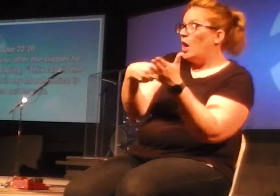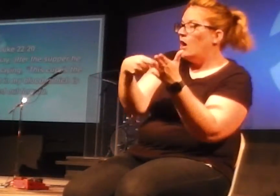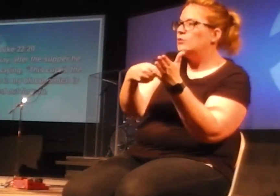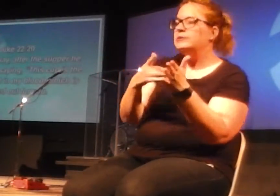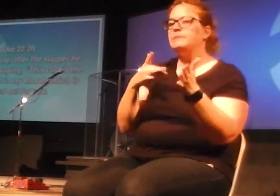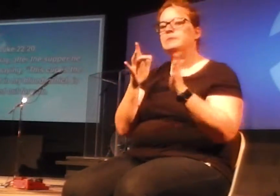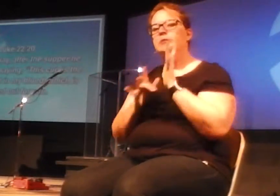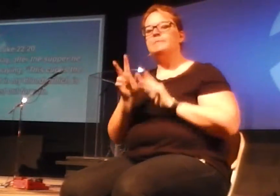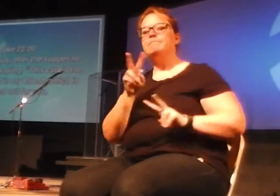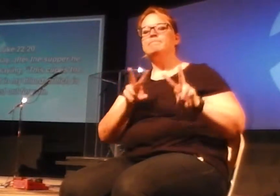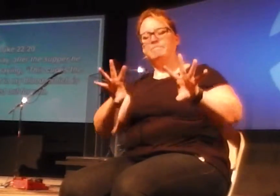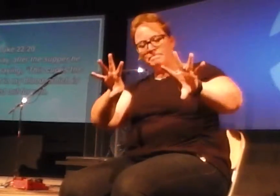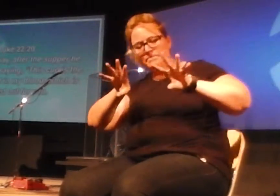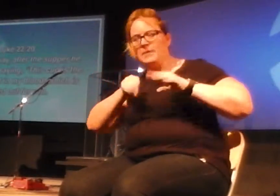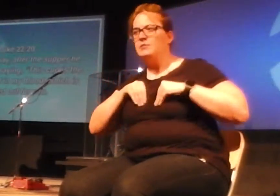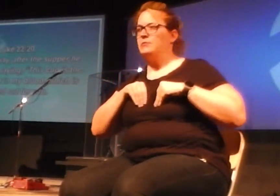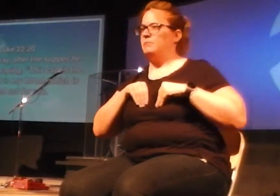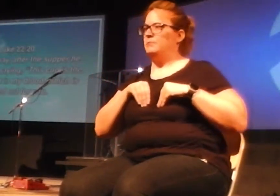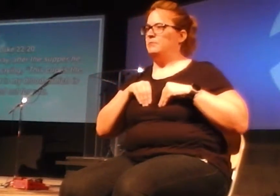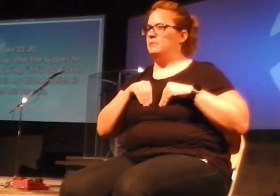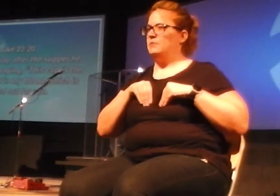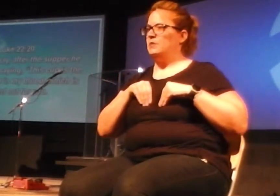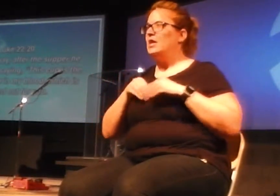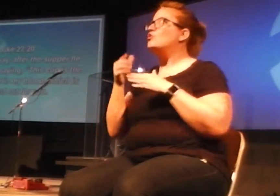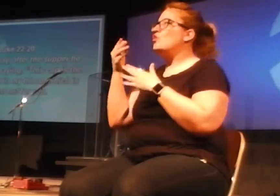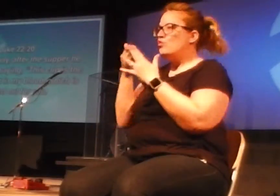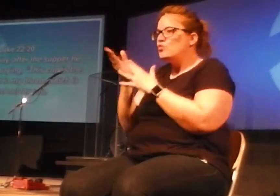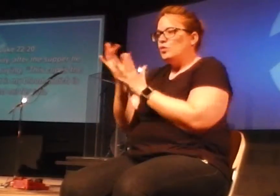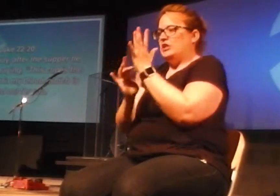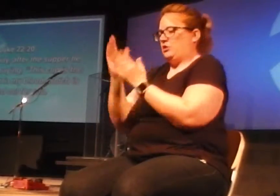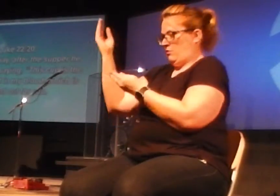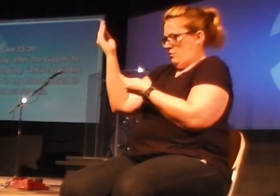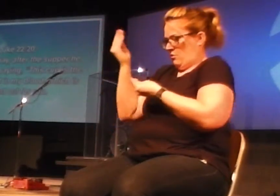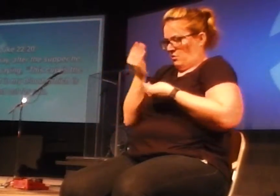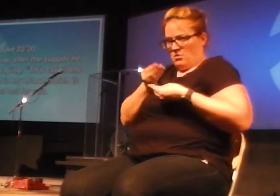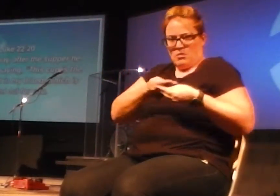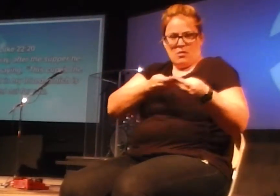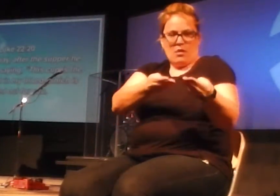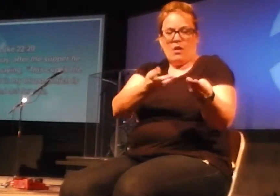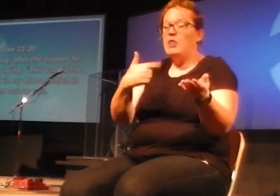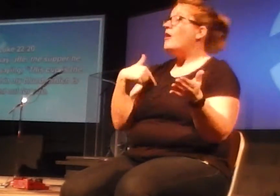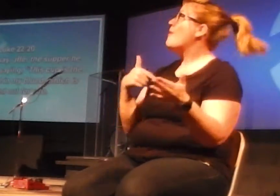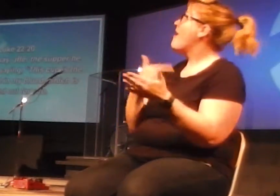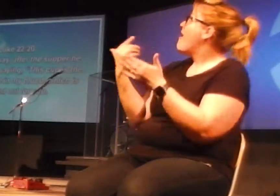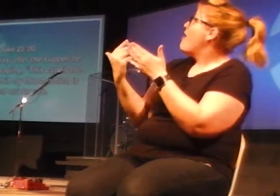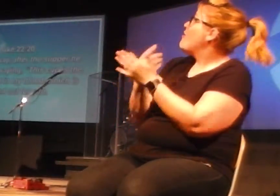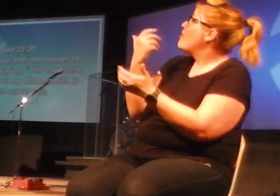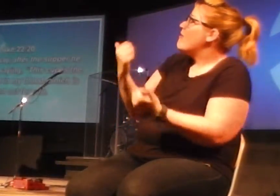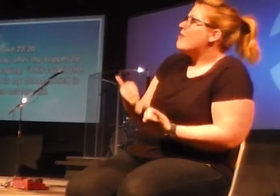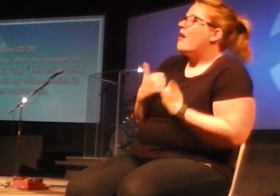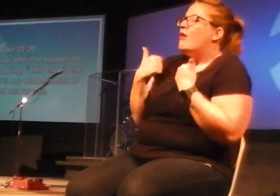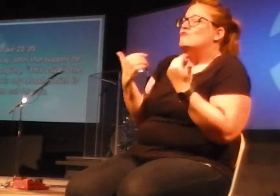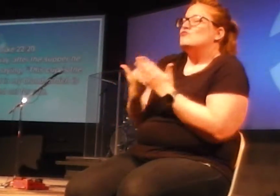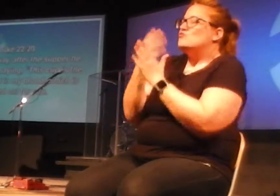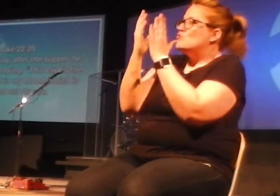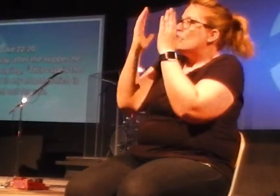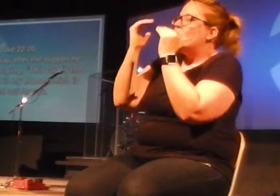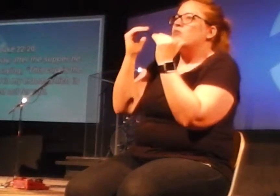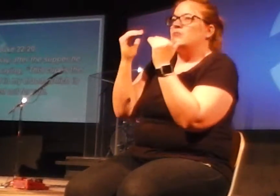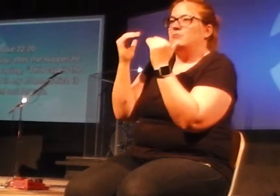the old deal, and it's through him. That's why we have new life. That's why we have hope. So simply put, if I could just